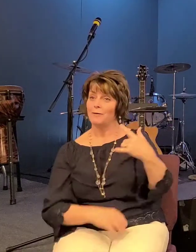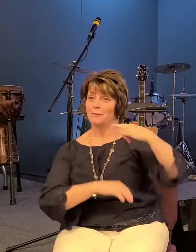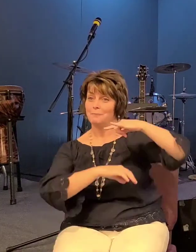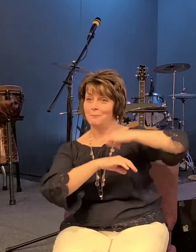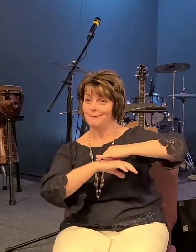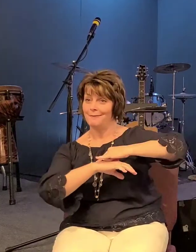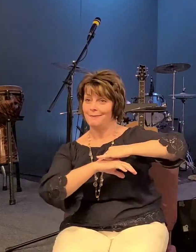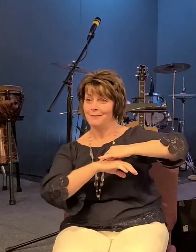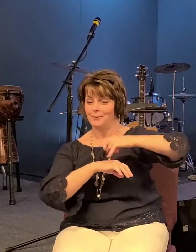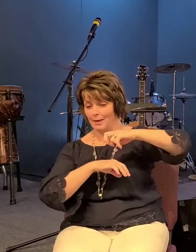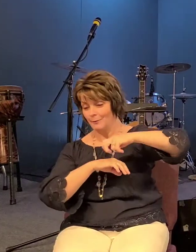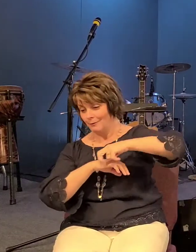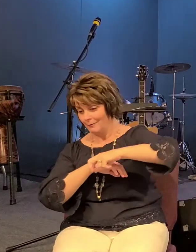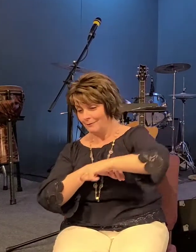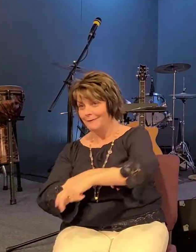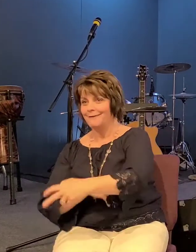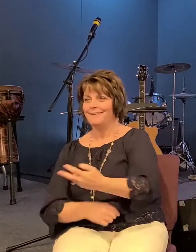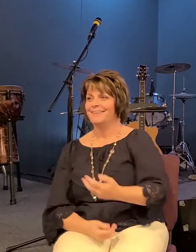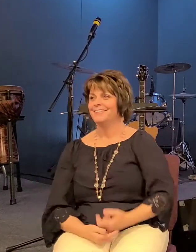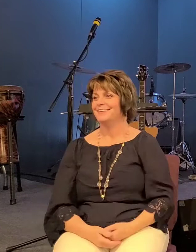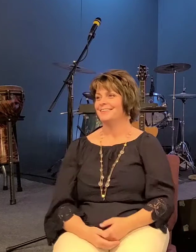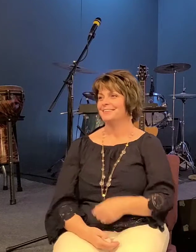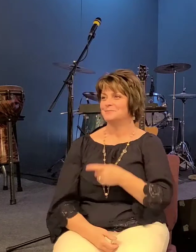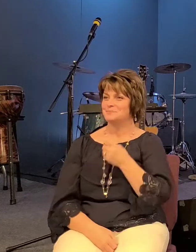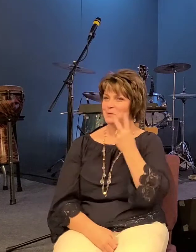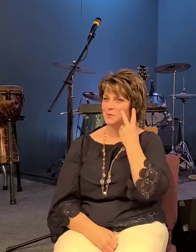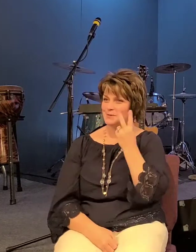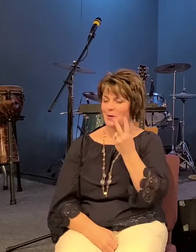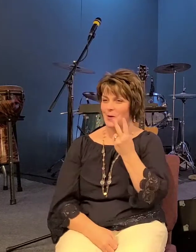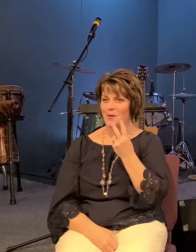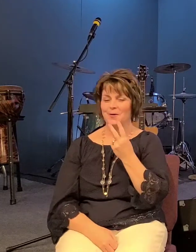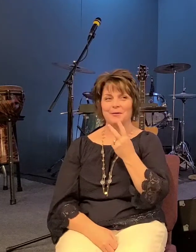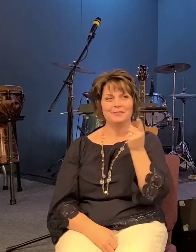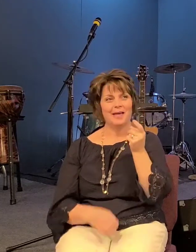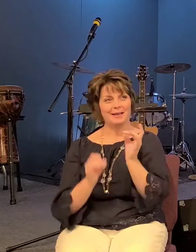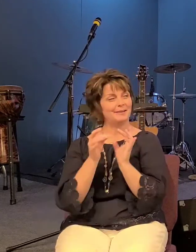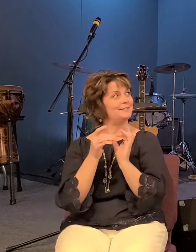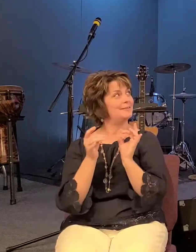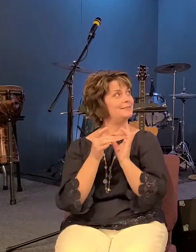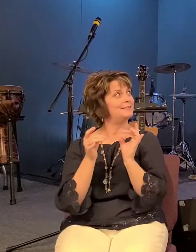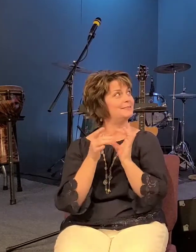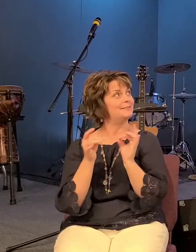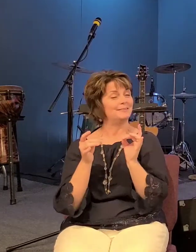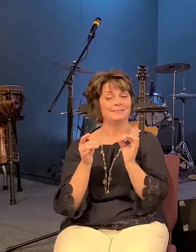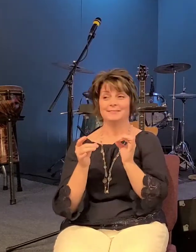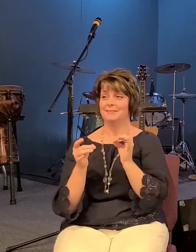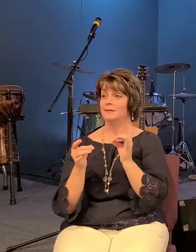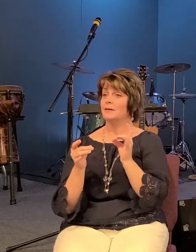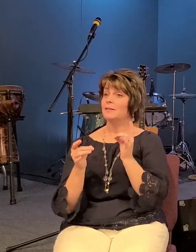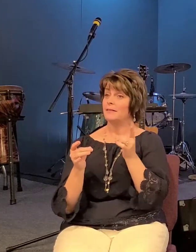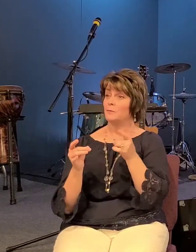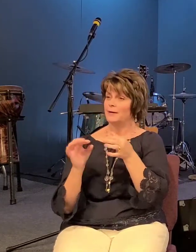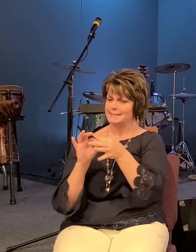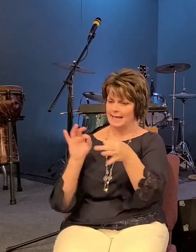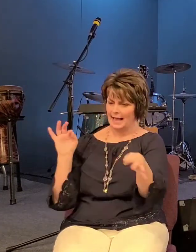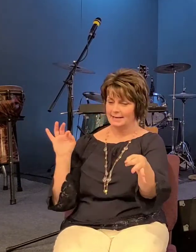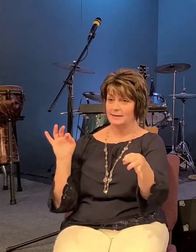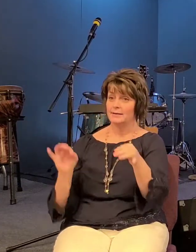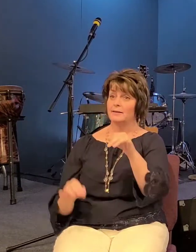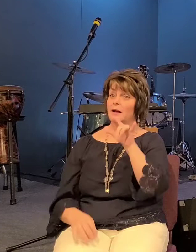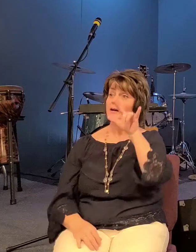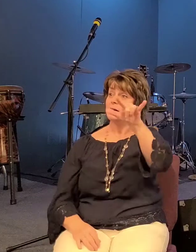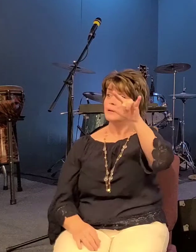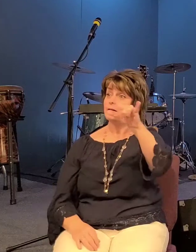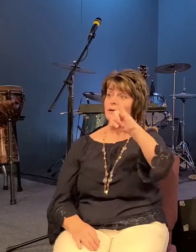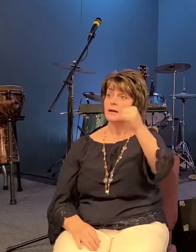band at and i think you saw the little little excerpt there that the the typical sound of of a jet